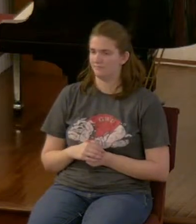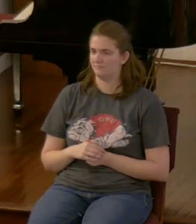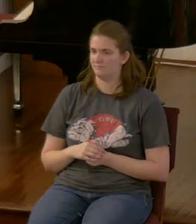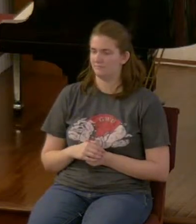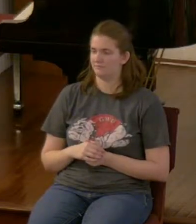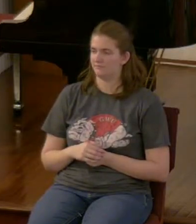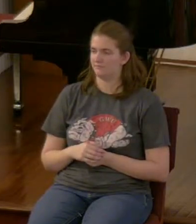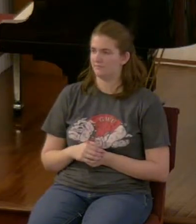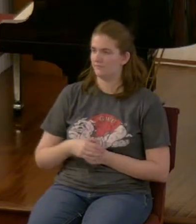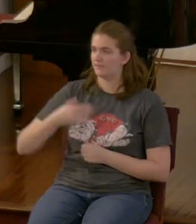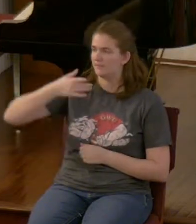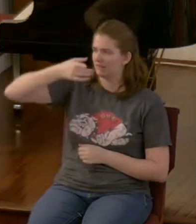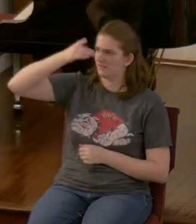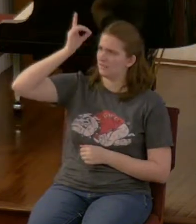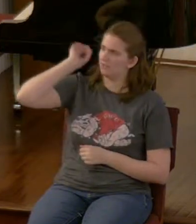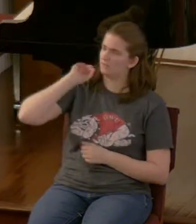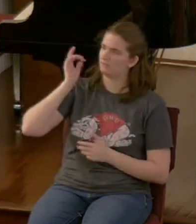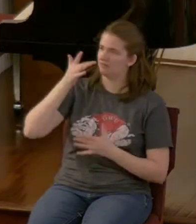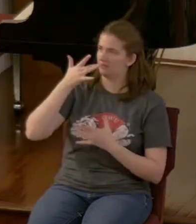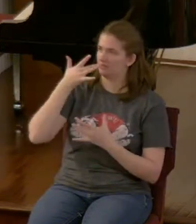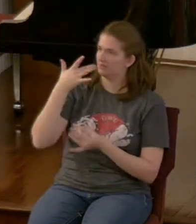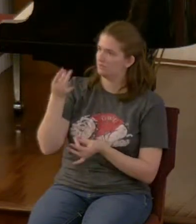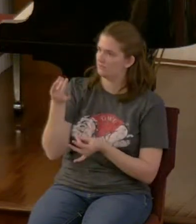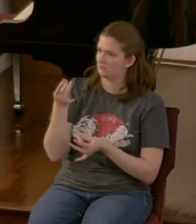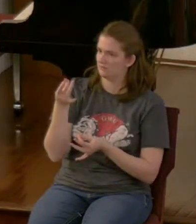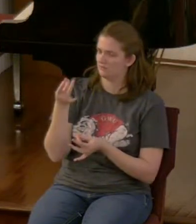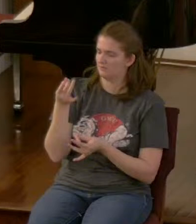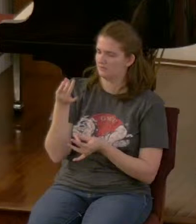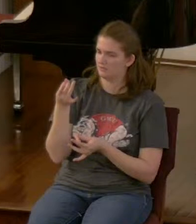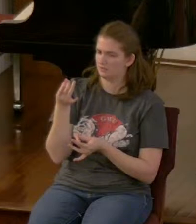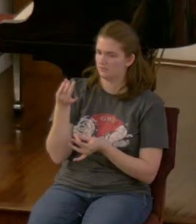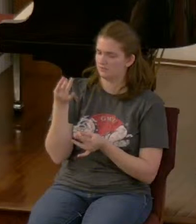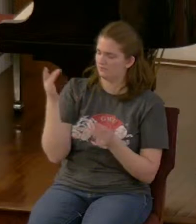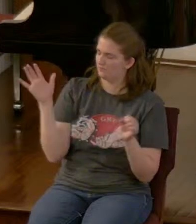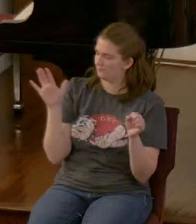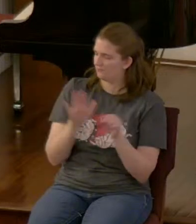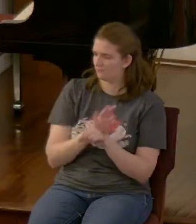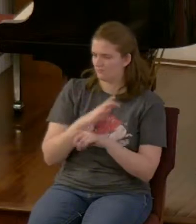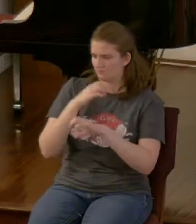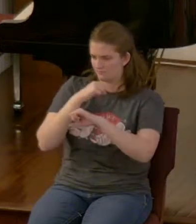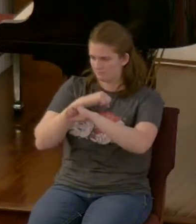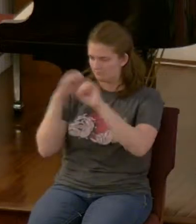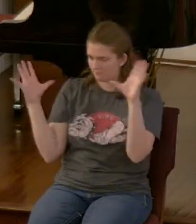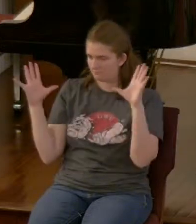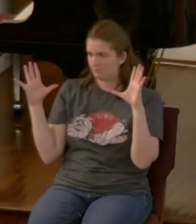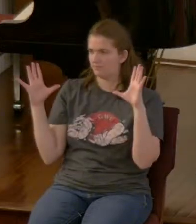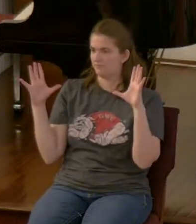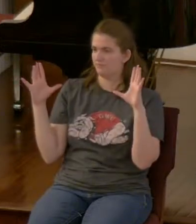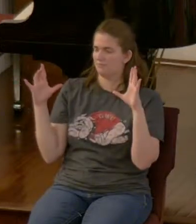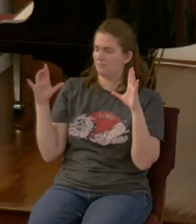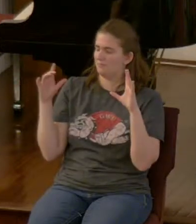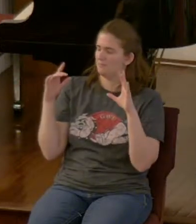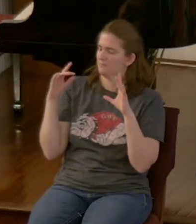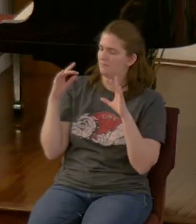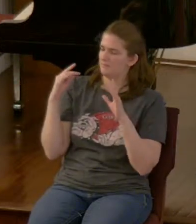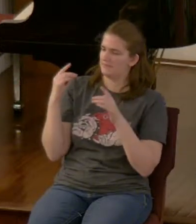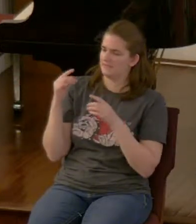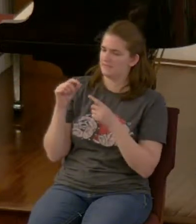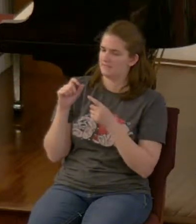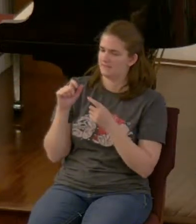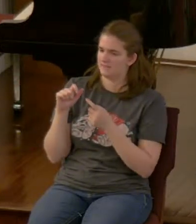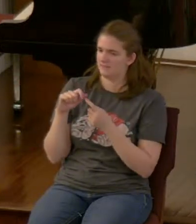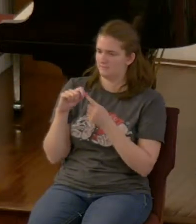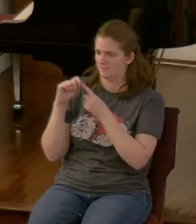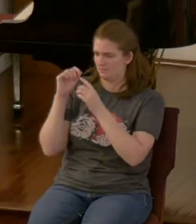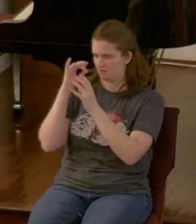Daniel was interested in the whole vision but he was particularly interested in the fourth beast because it was